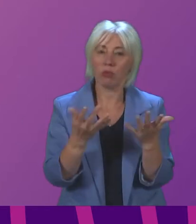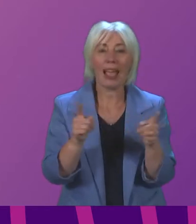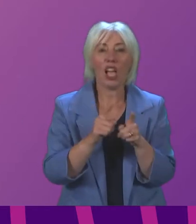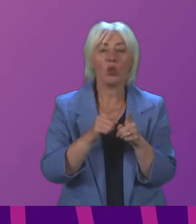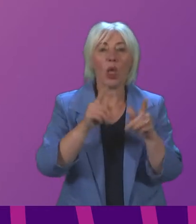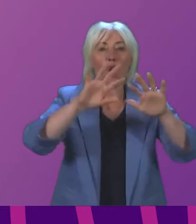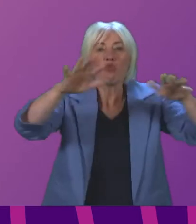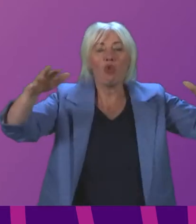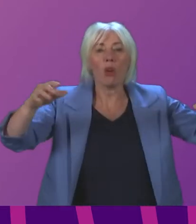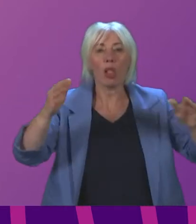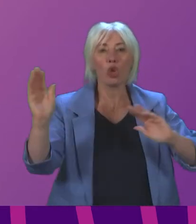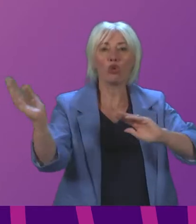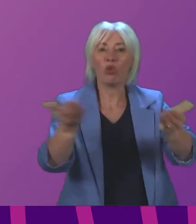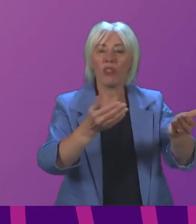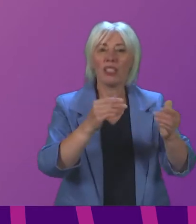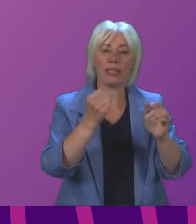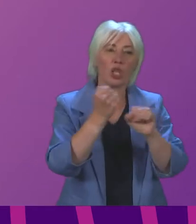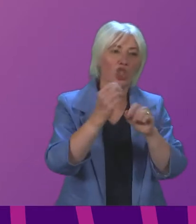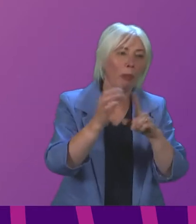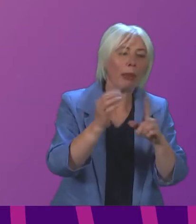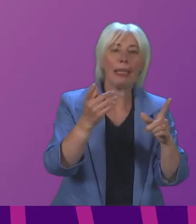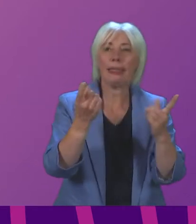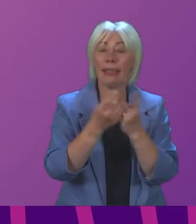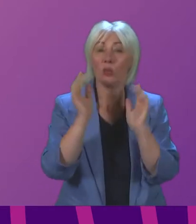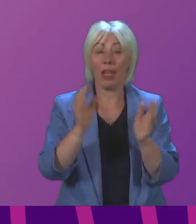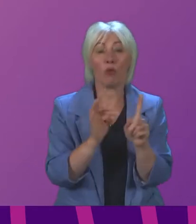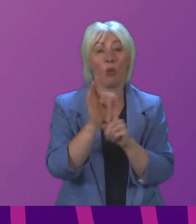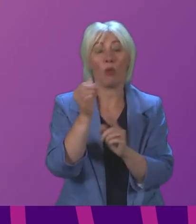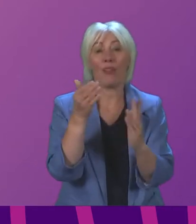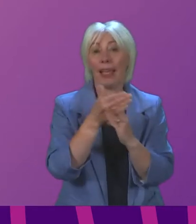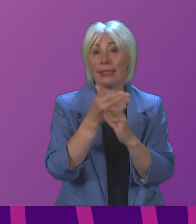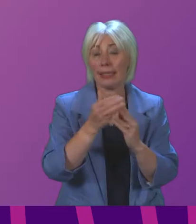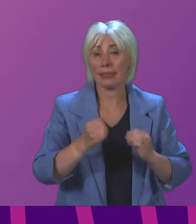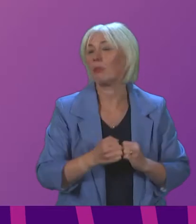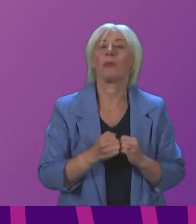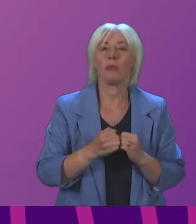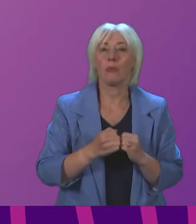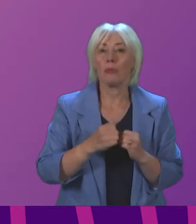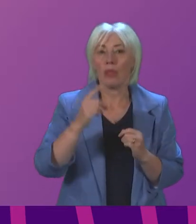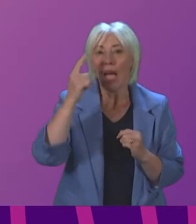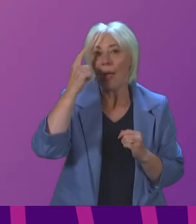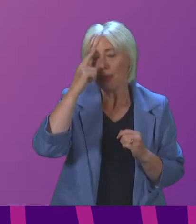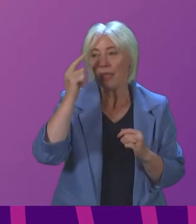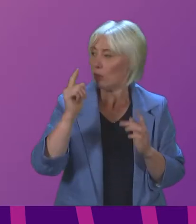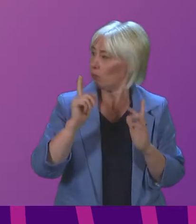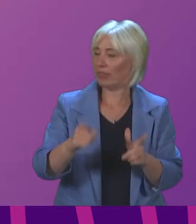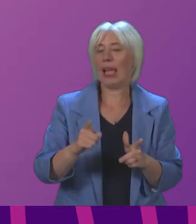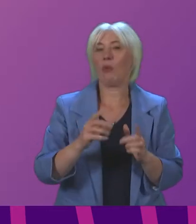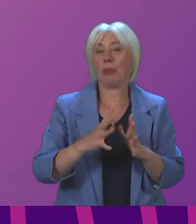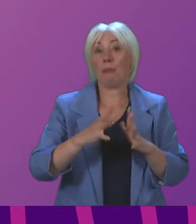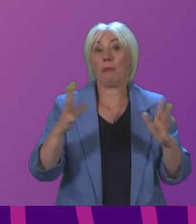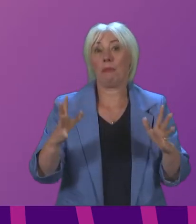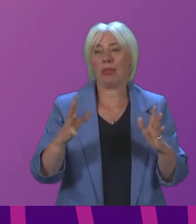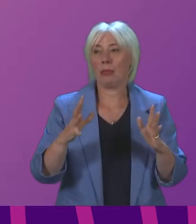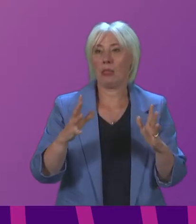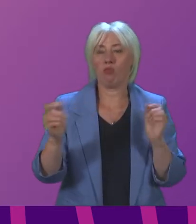services such as access to GP practices for example and I think that's all going to be really significant as we look at